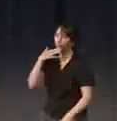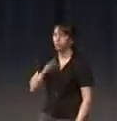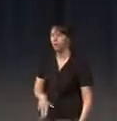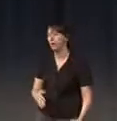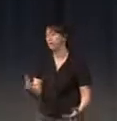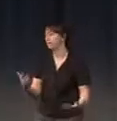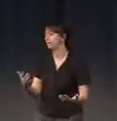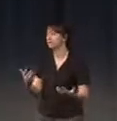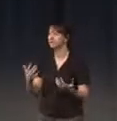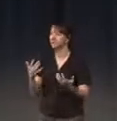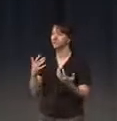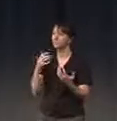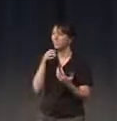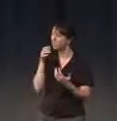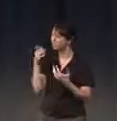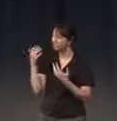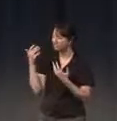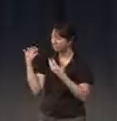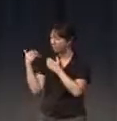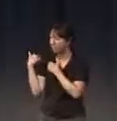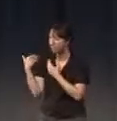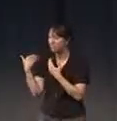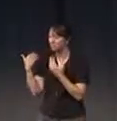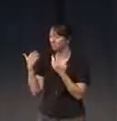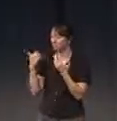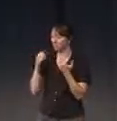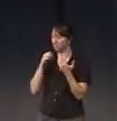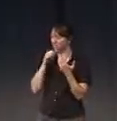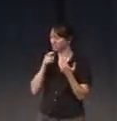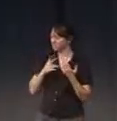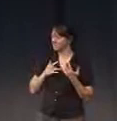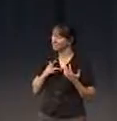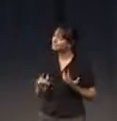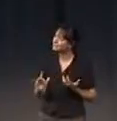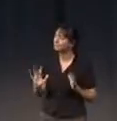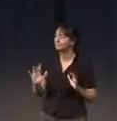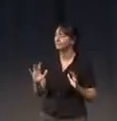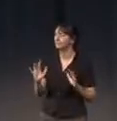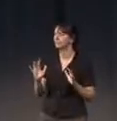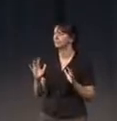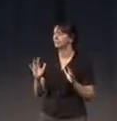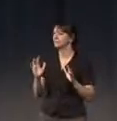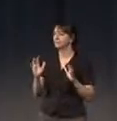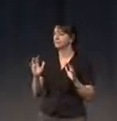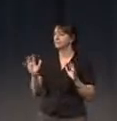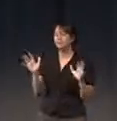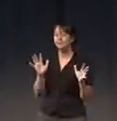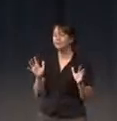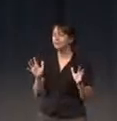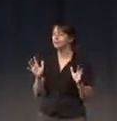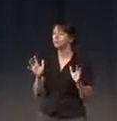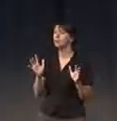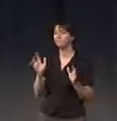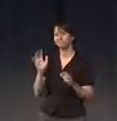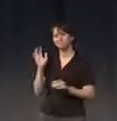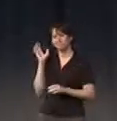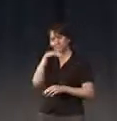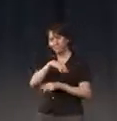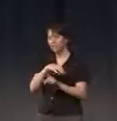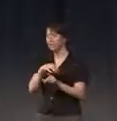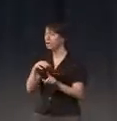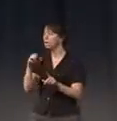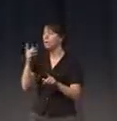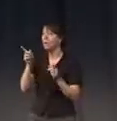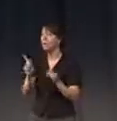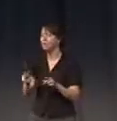behave so responsible and sensitive between each other and between the other one. This means what happens when you get up there is